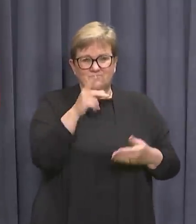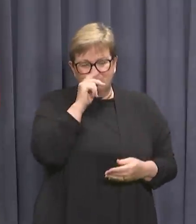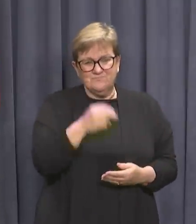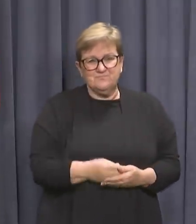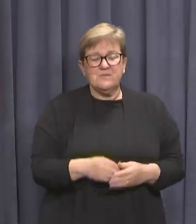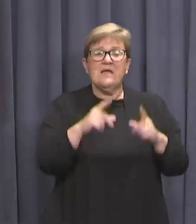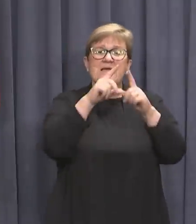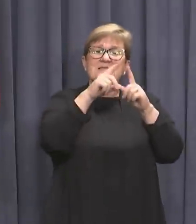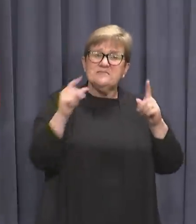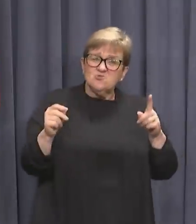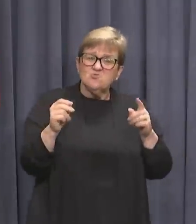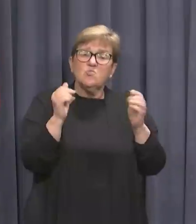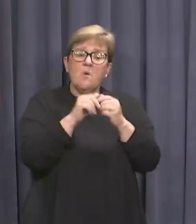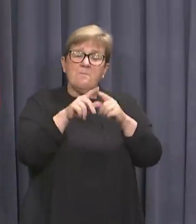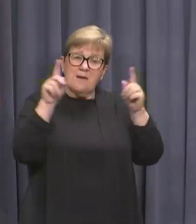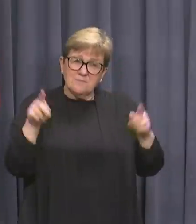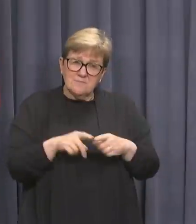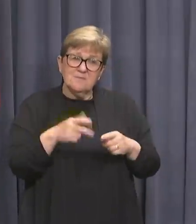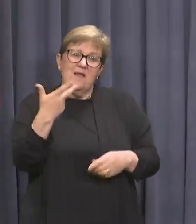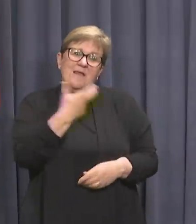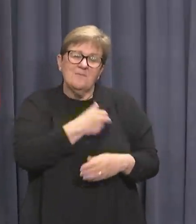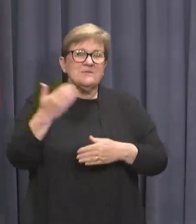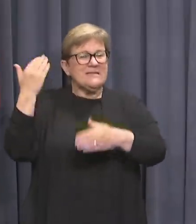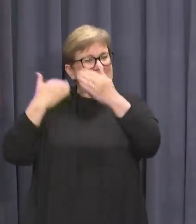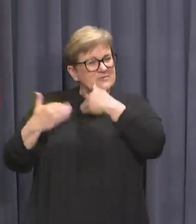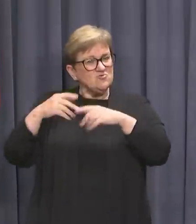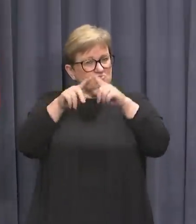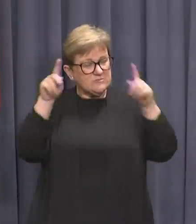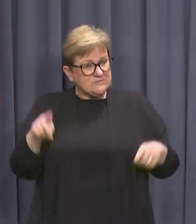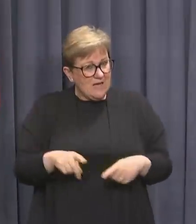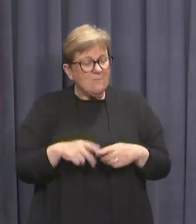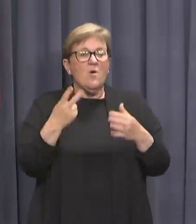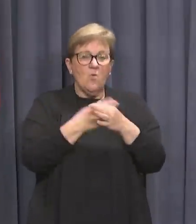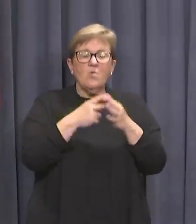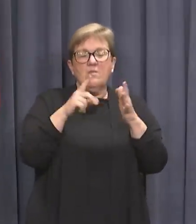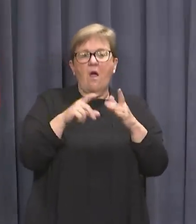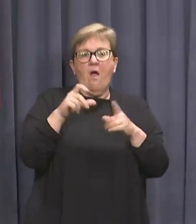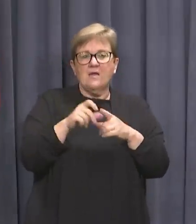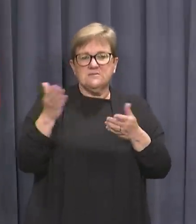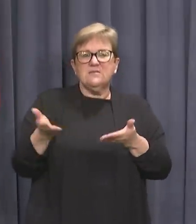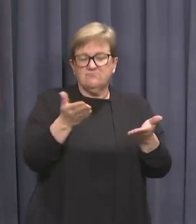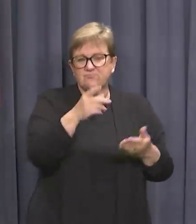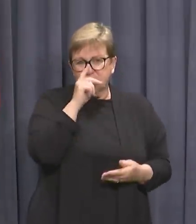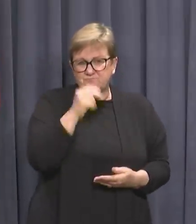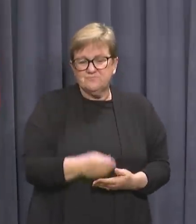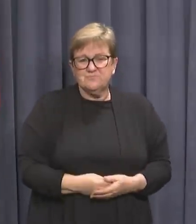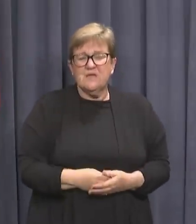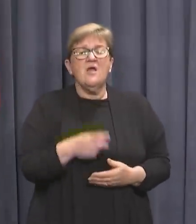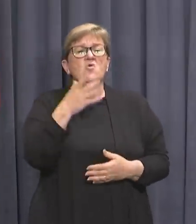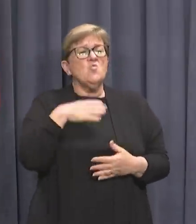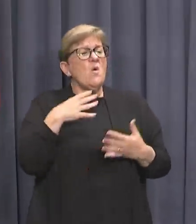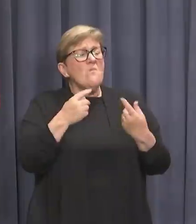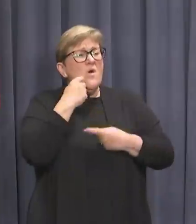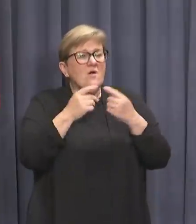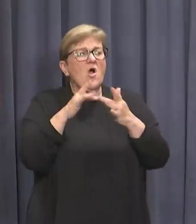a digital or hard copy of your immunisation history statement along with an acceptable form of ID. There is more information